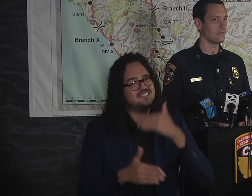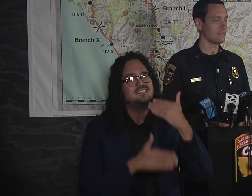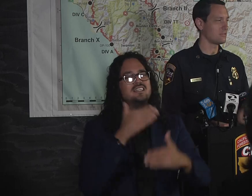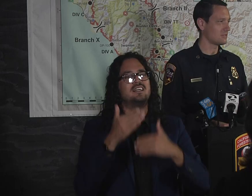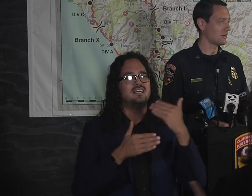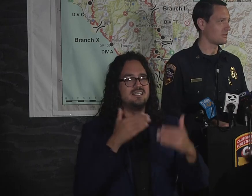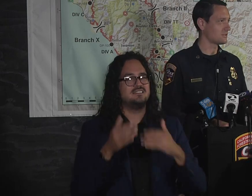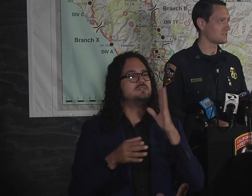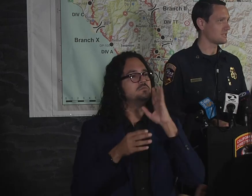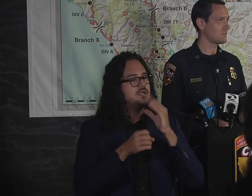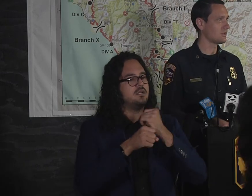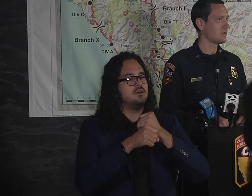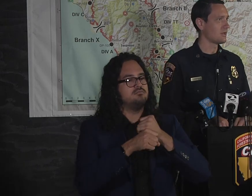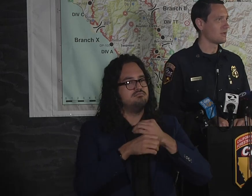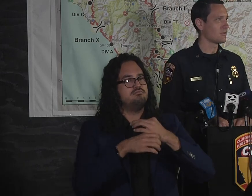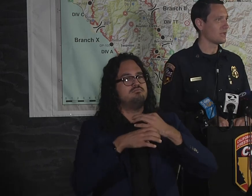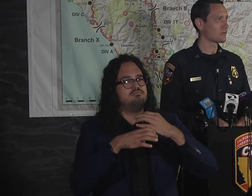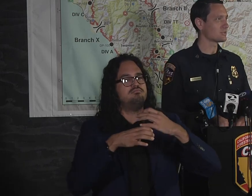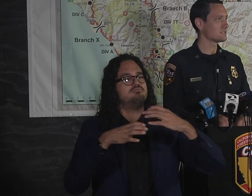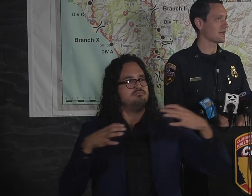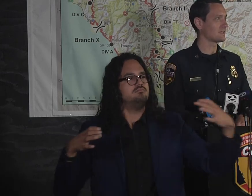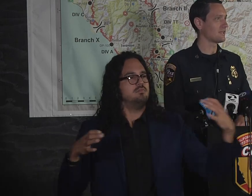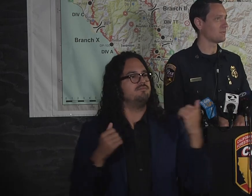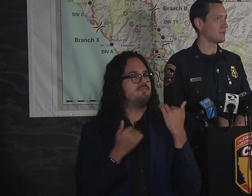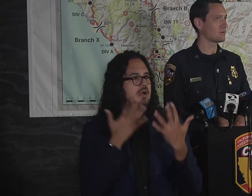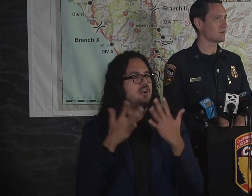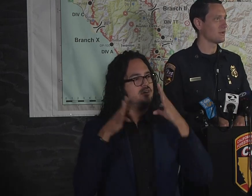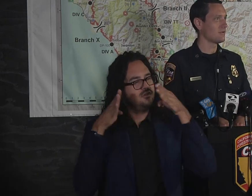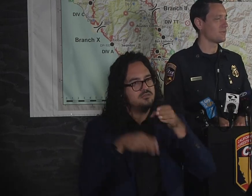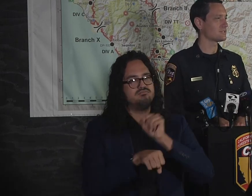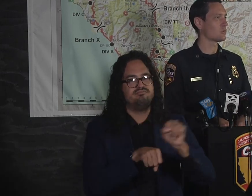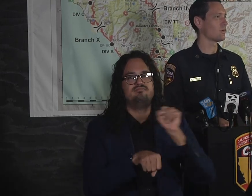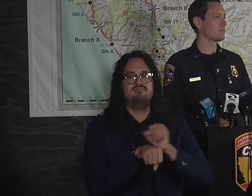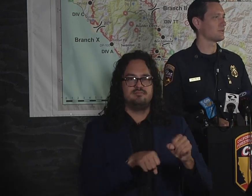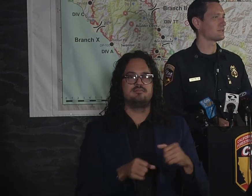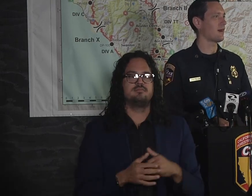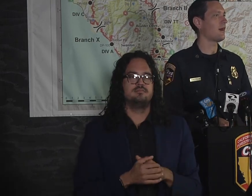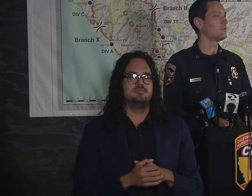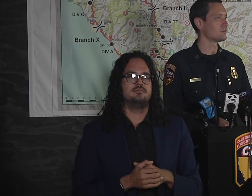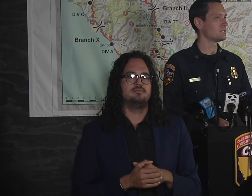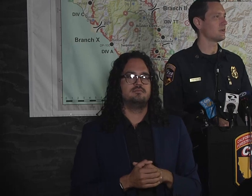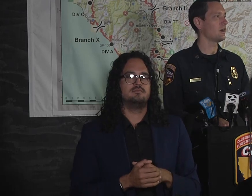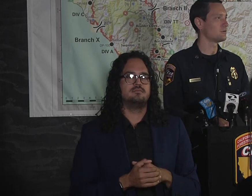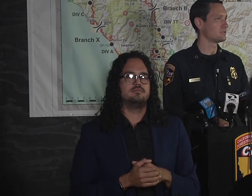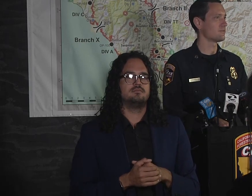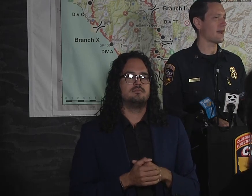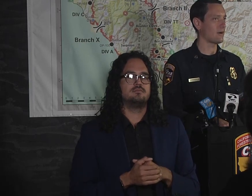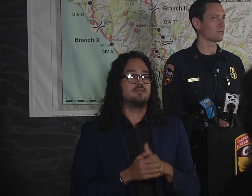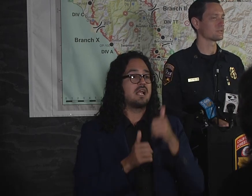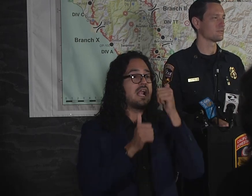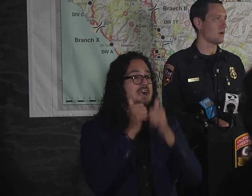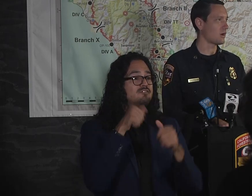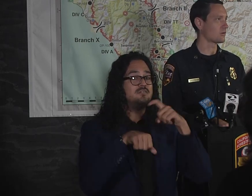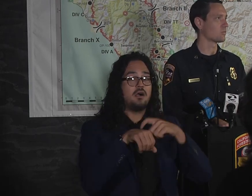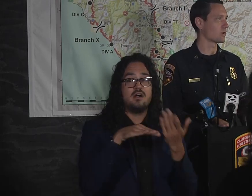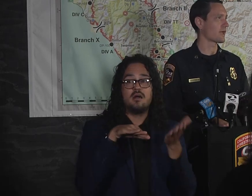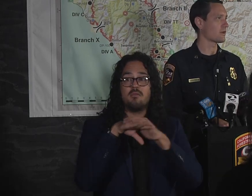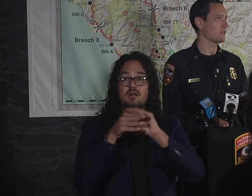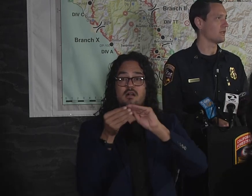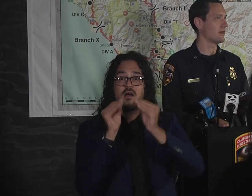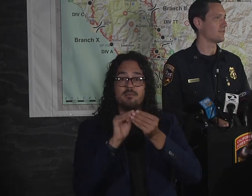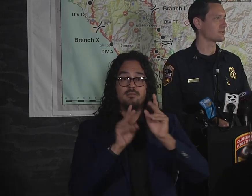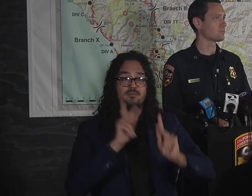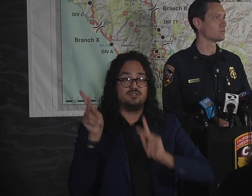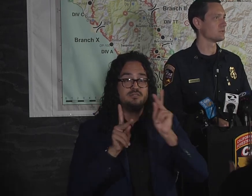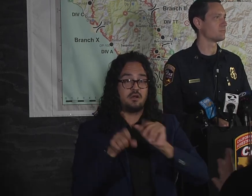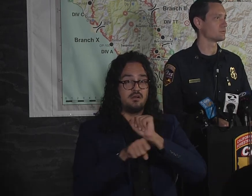any time this team increases that containment number, that's equivalent to hundreds and hundreds of hours of hard work